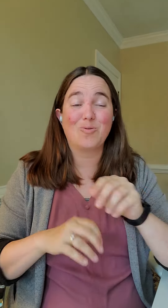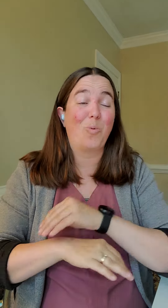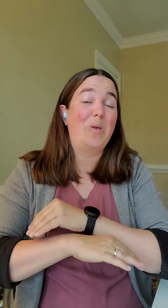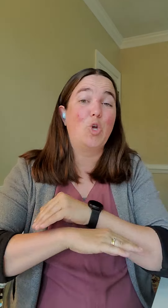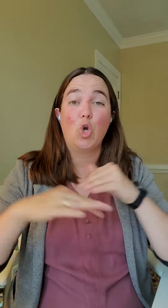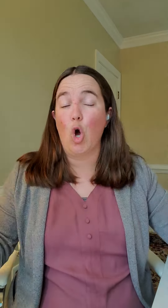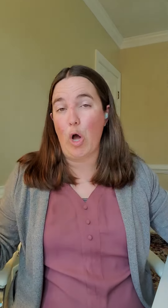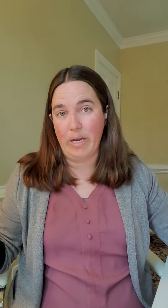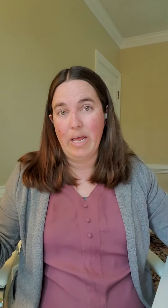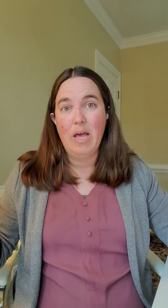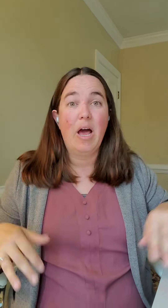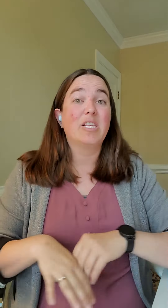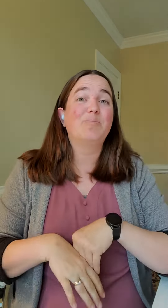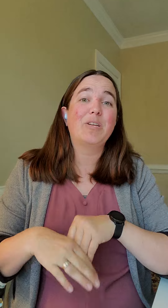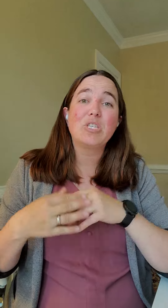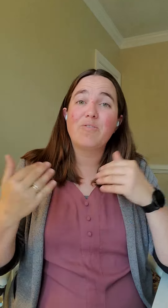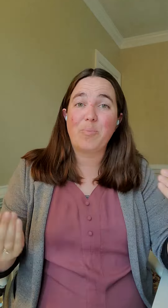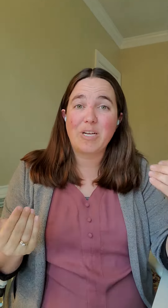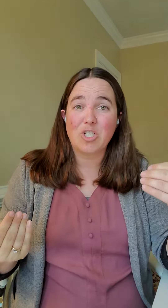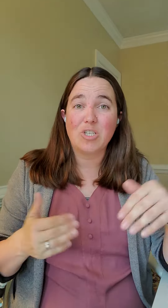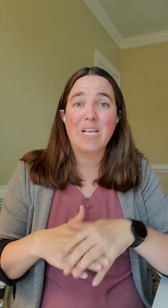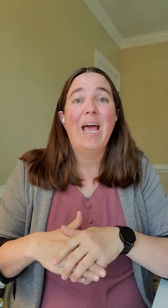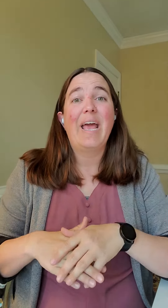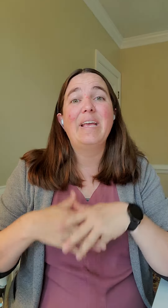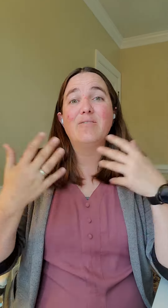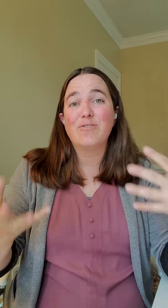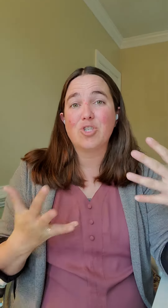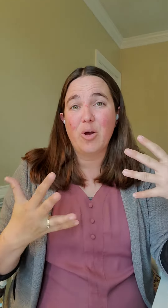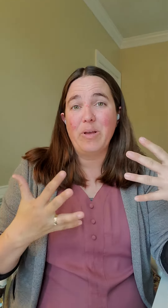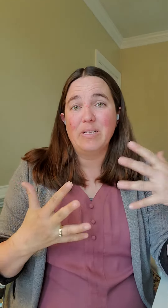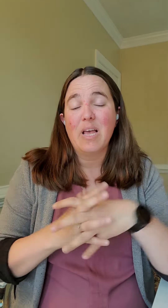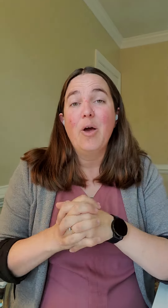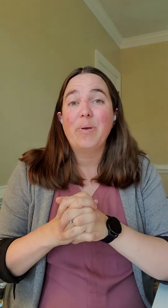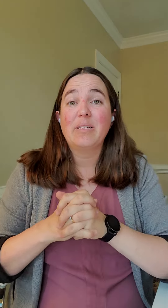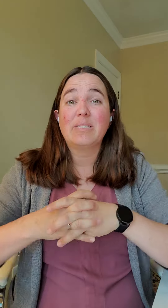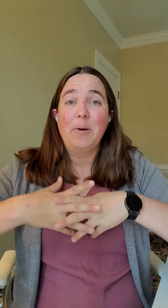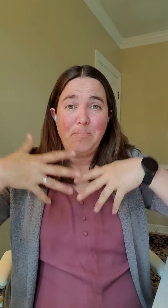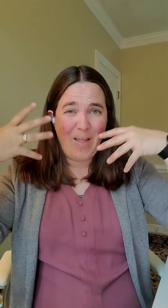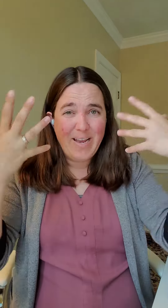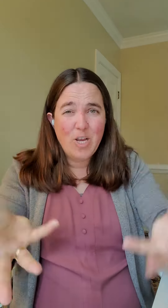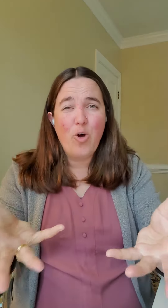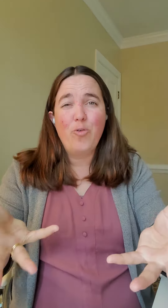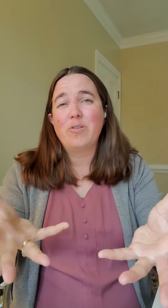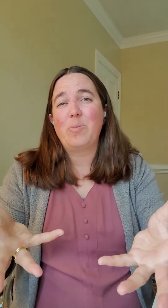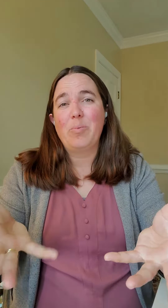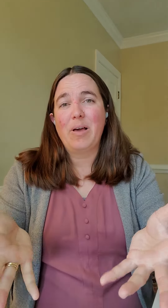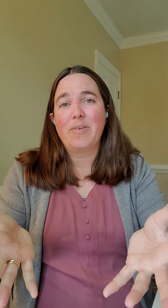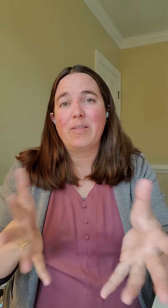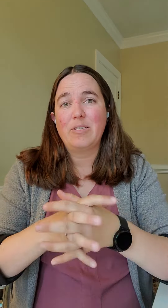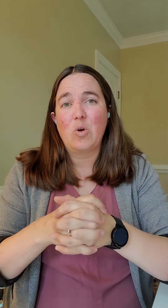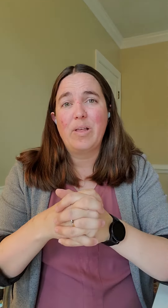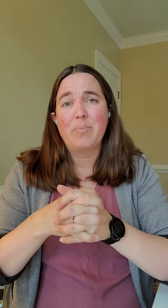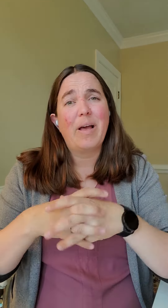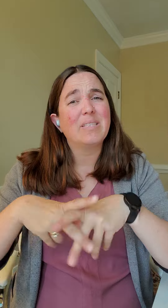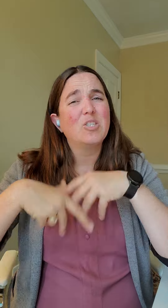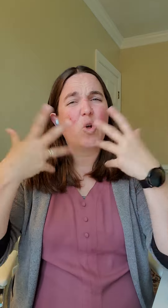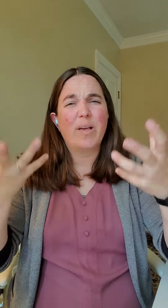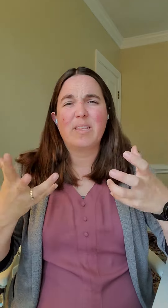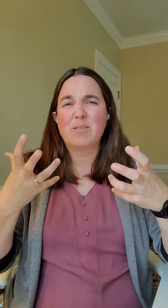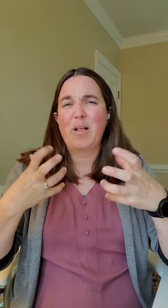will be gone, especially for pictures and for showings. Because I know there's people out there that don't like pets and don't like the smell